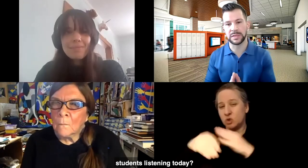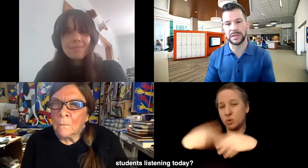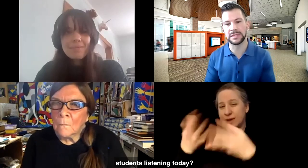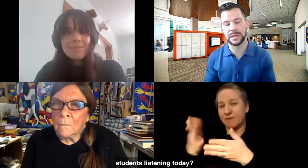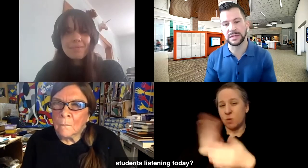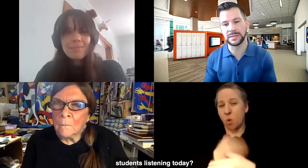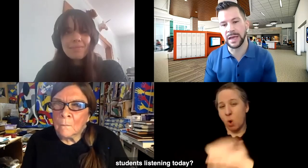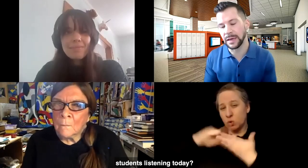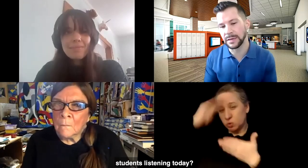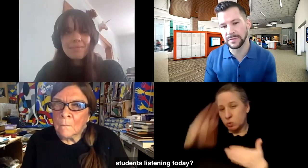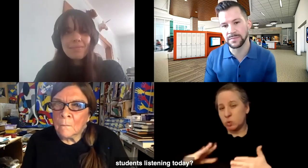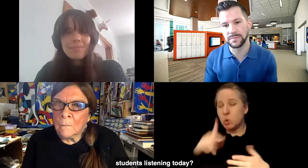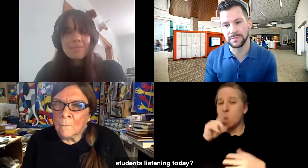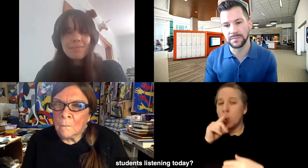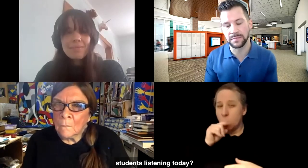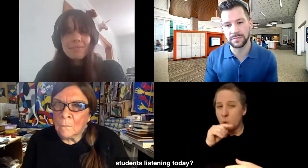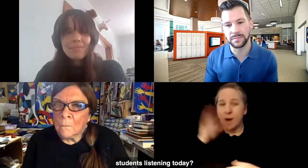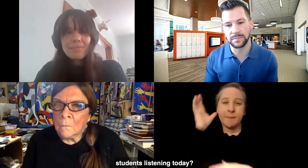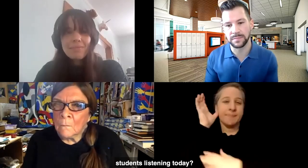students listening today?